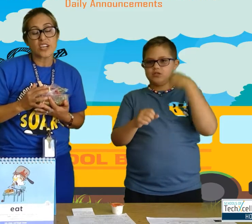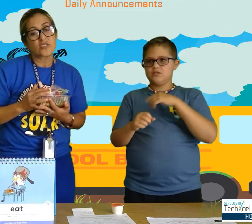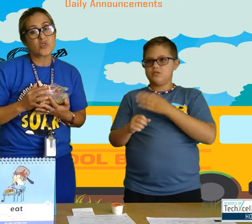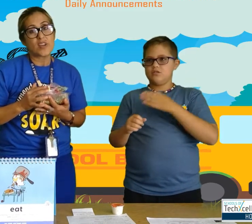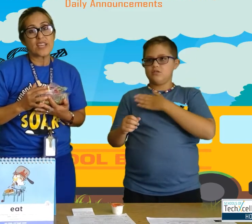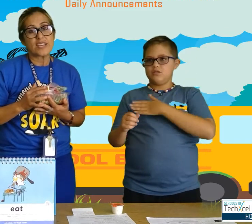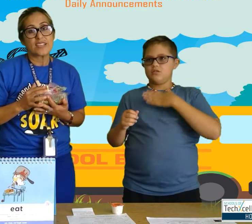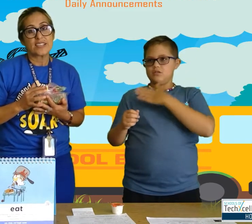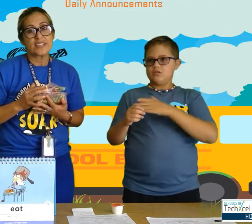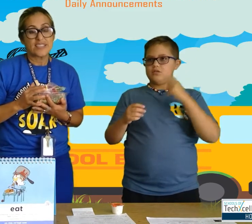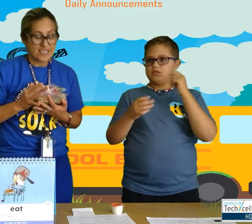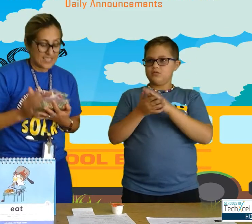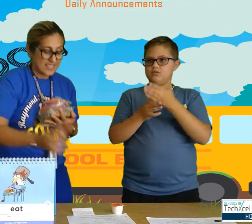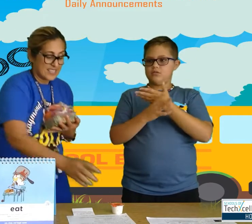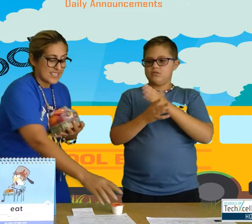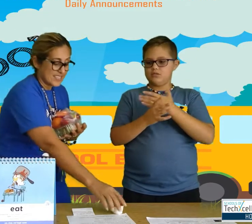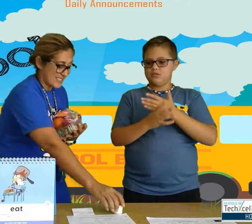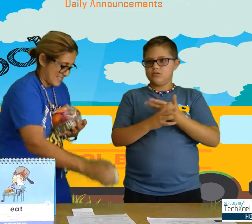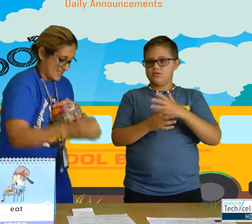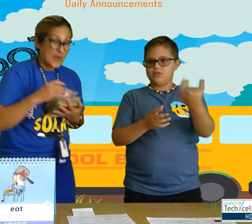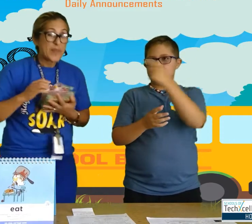tray. Bye bye.